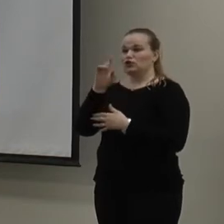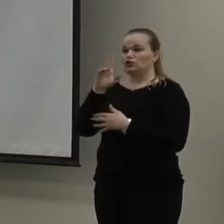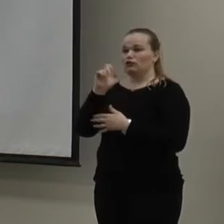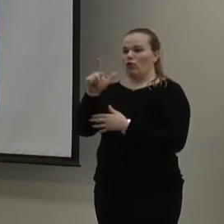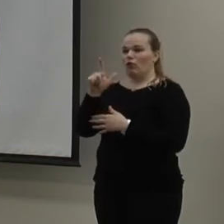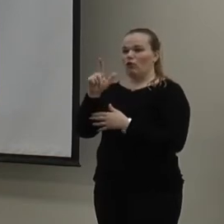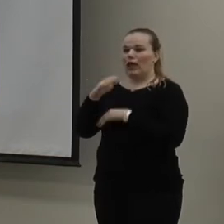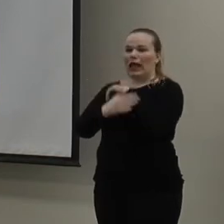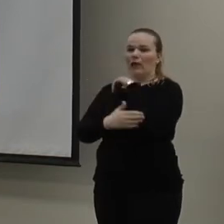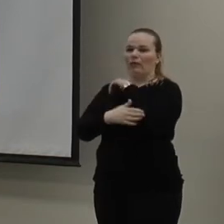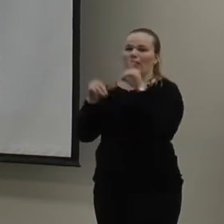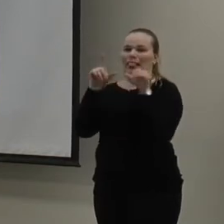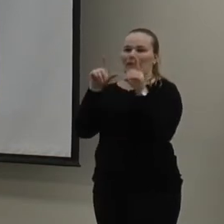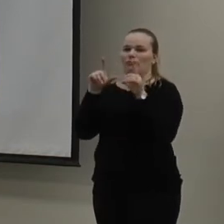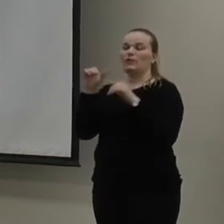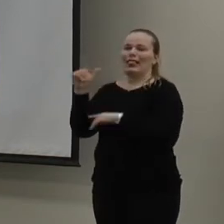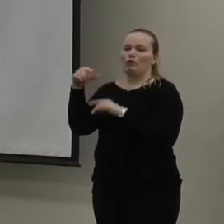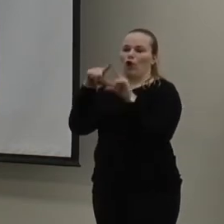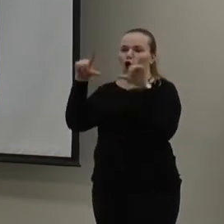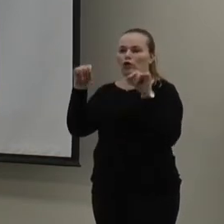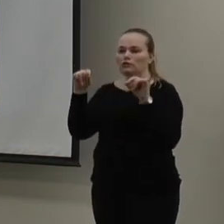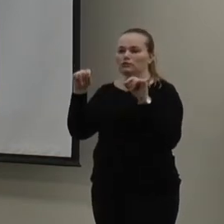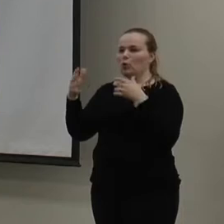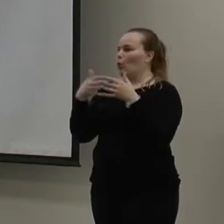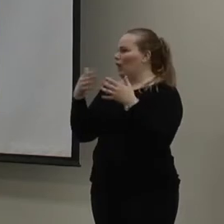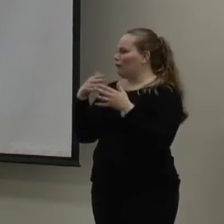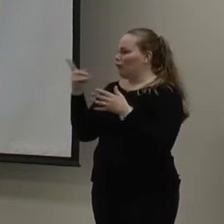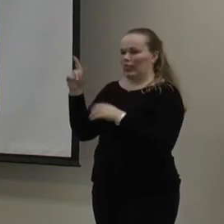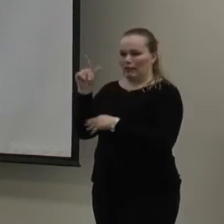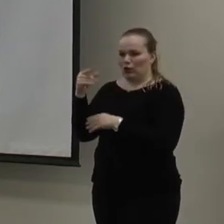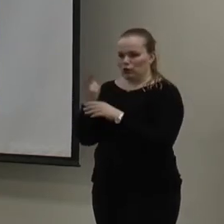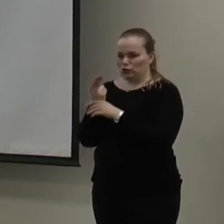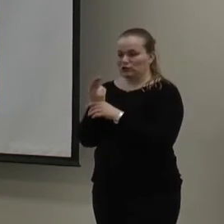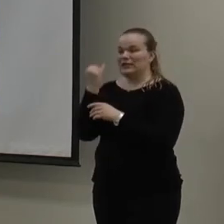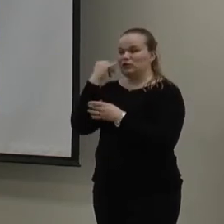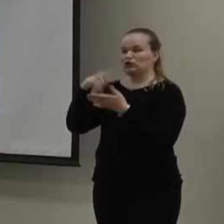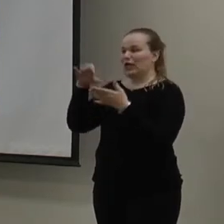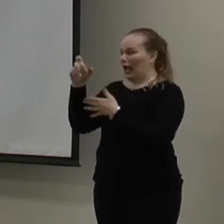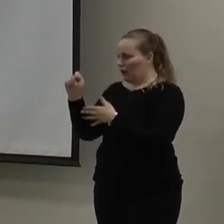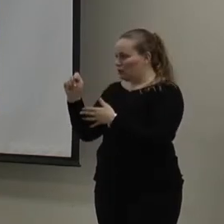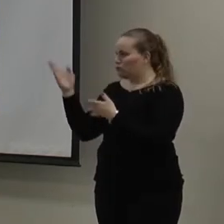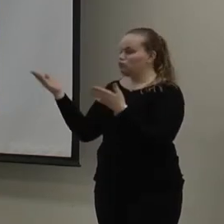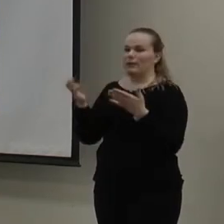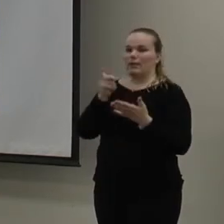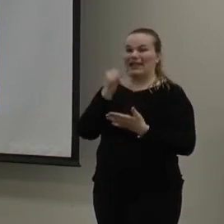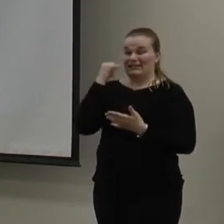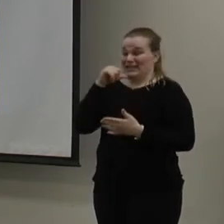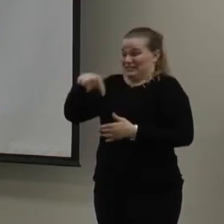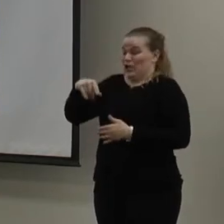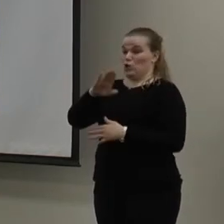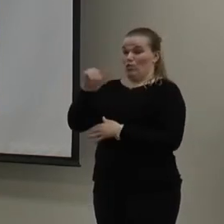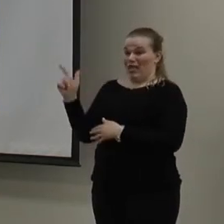Library card. If you check it out, whichever branch you're going check it out, you do need to return it there. So if this isn't your home branch,